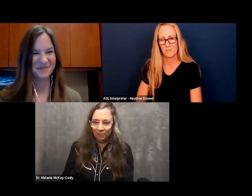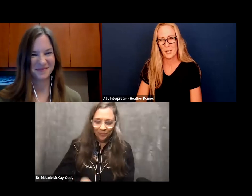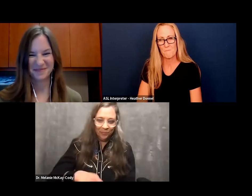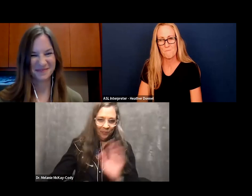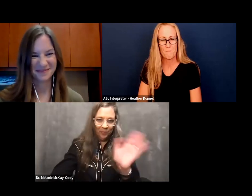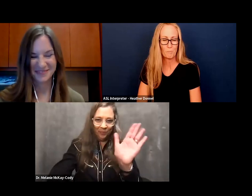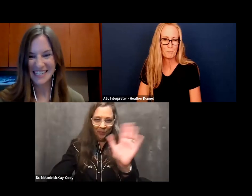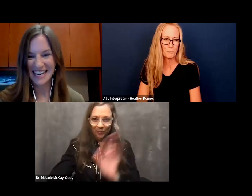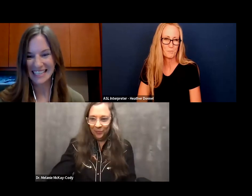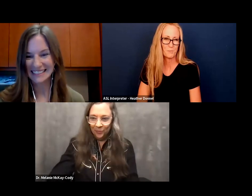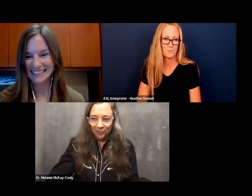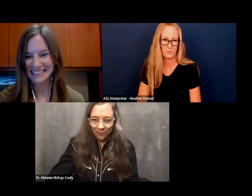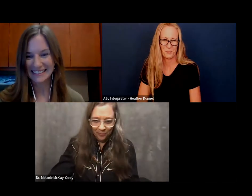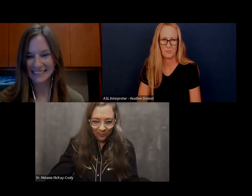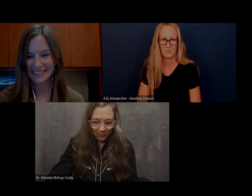Good night.